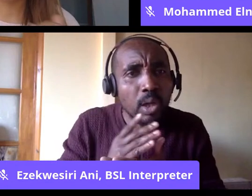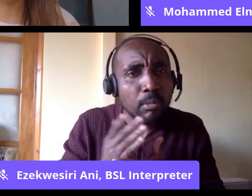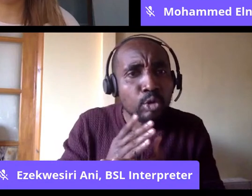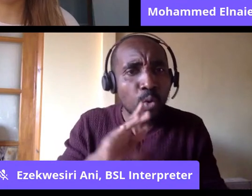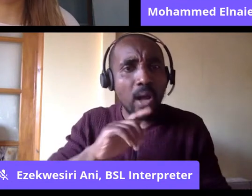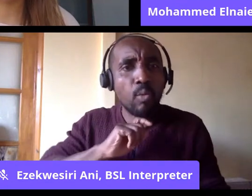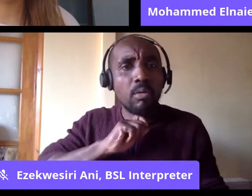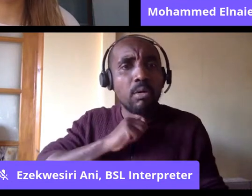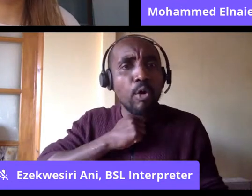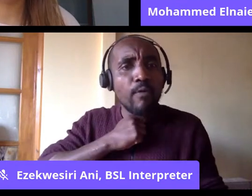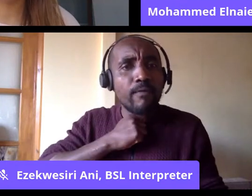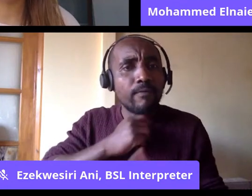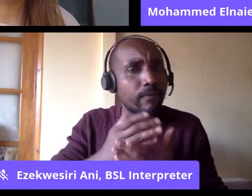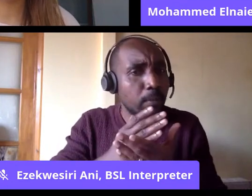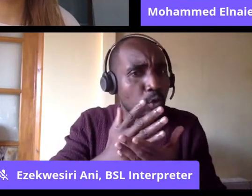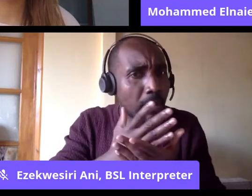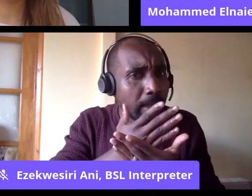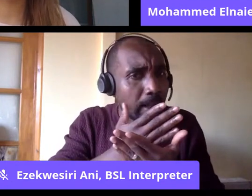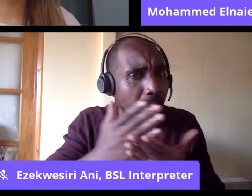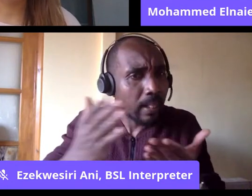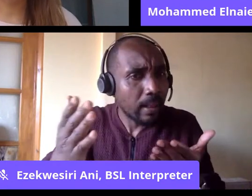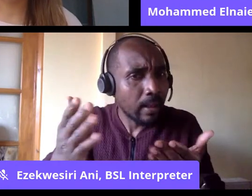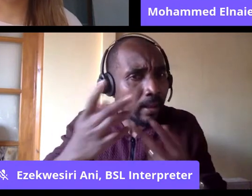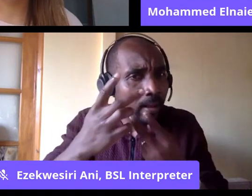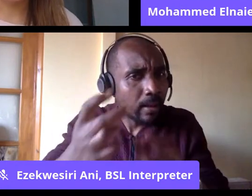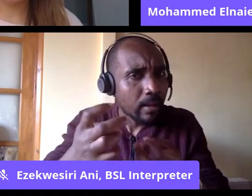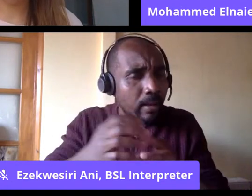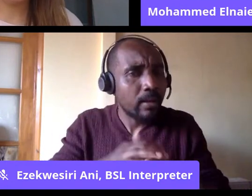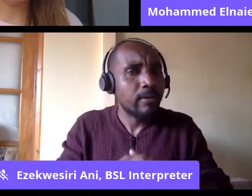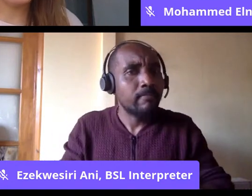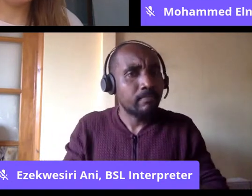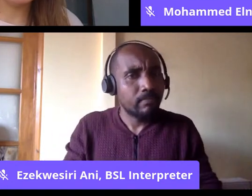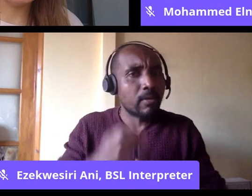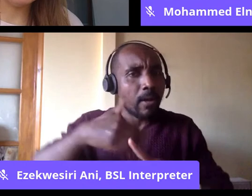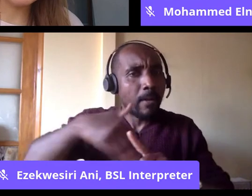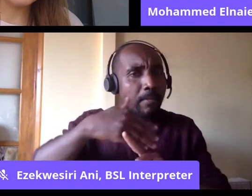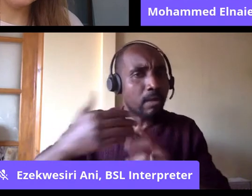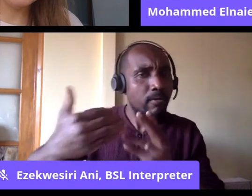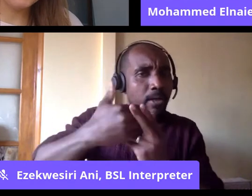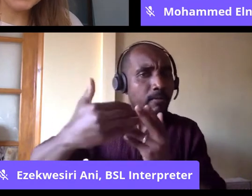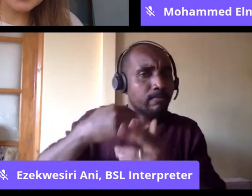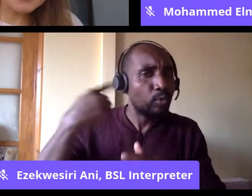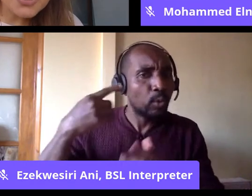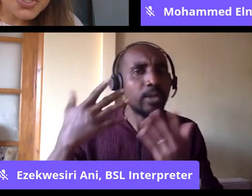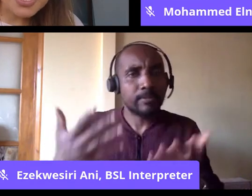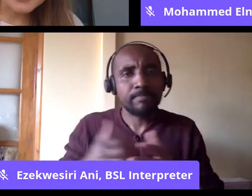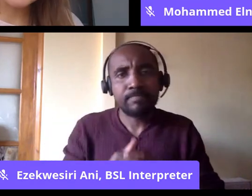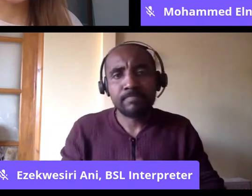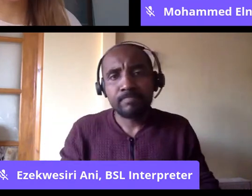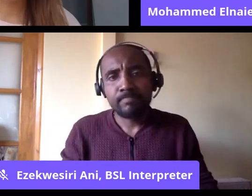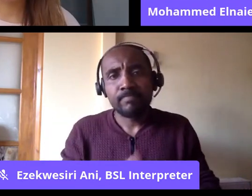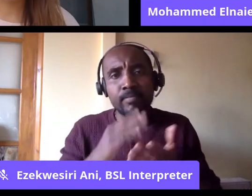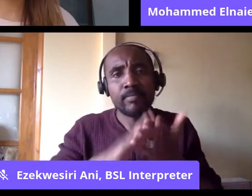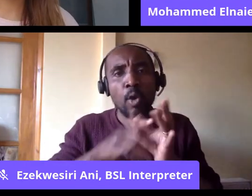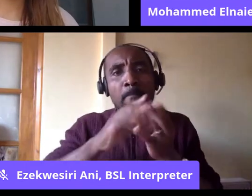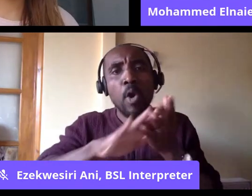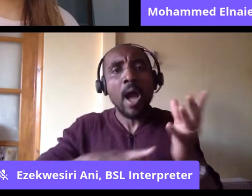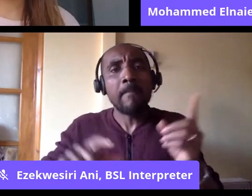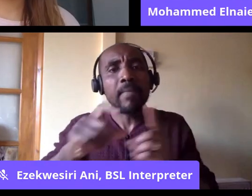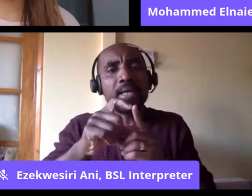myself and hopefully maybe that will balance things out. So thank you for joining us.